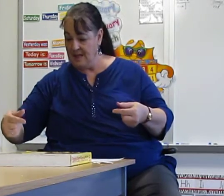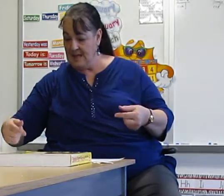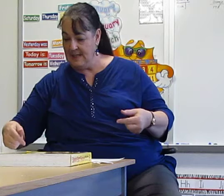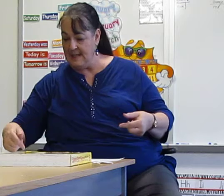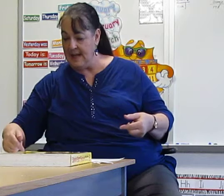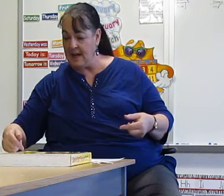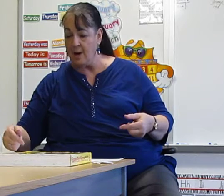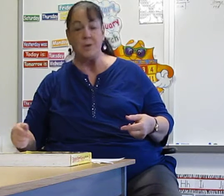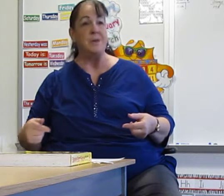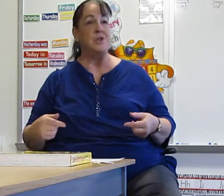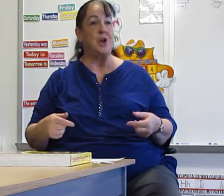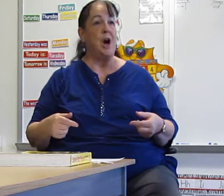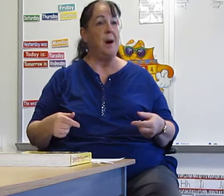Did he go to his job?